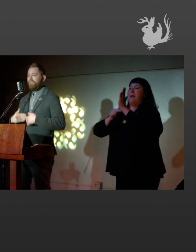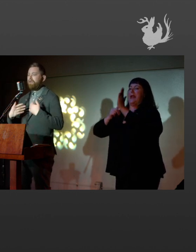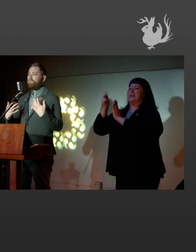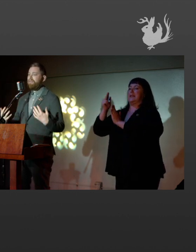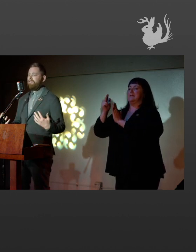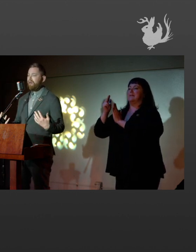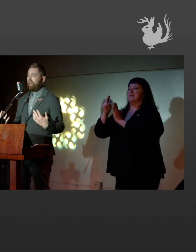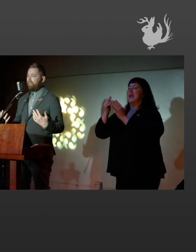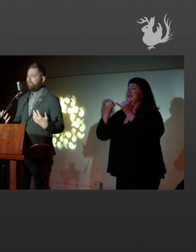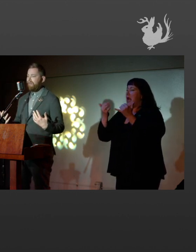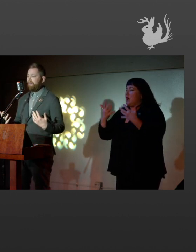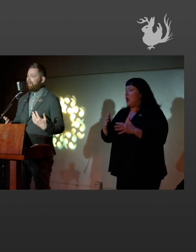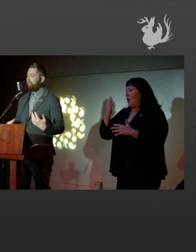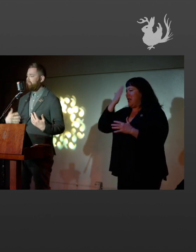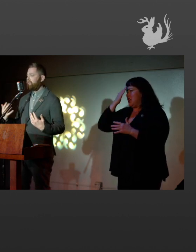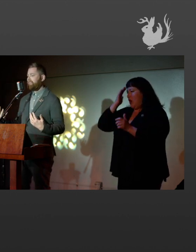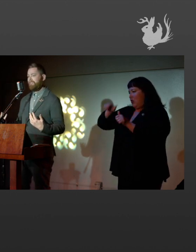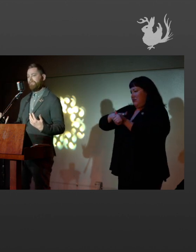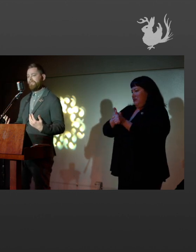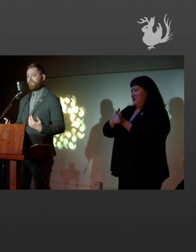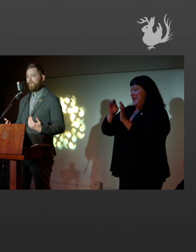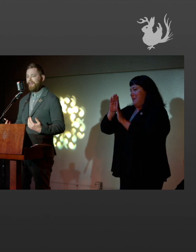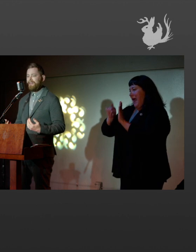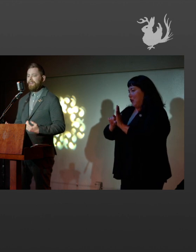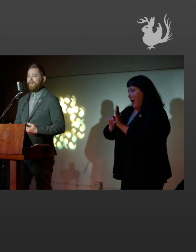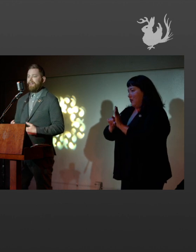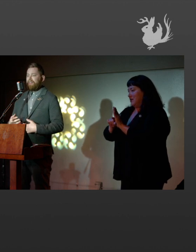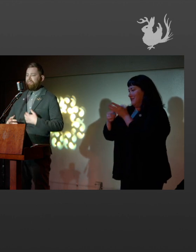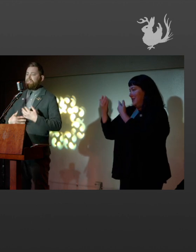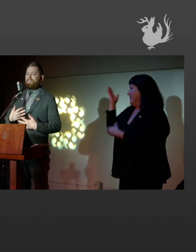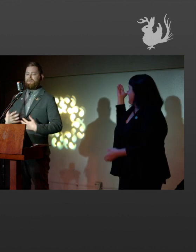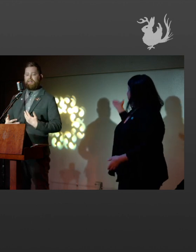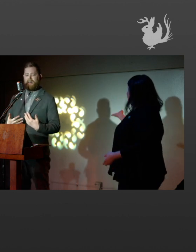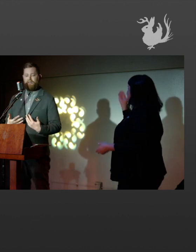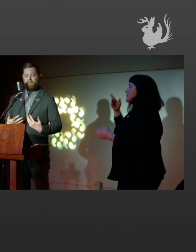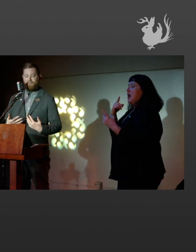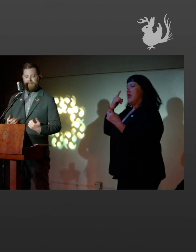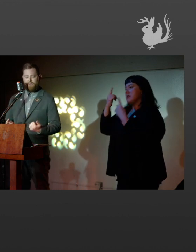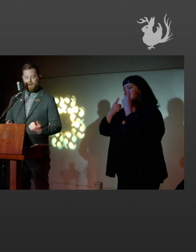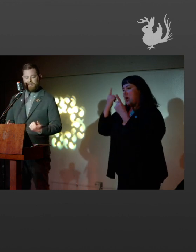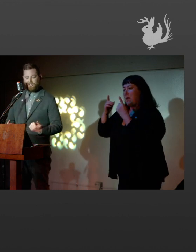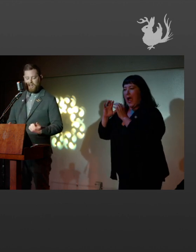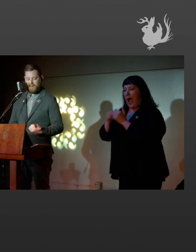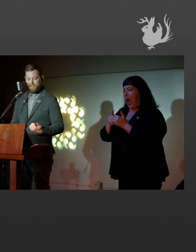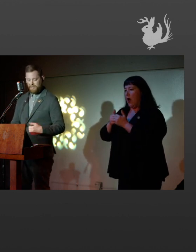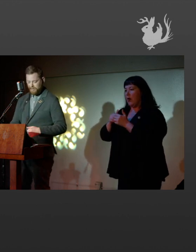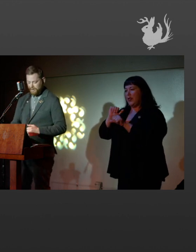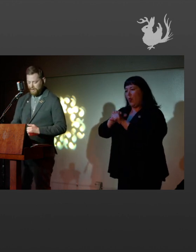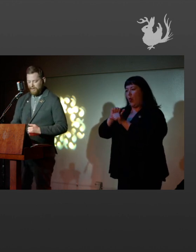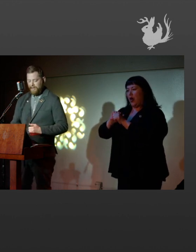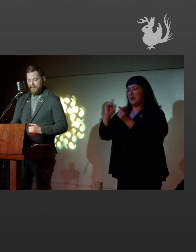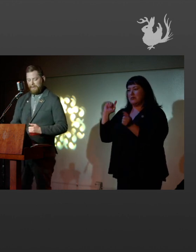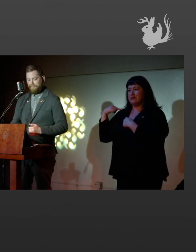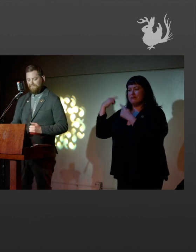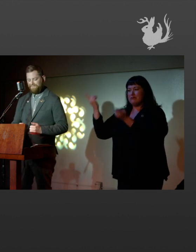Now, kind of knowing a bit of the biography of the person who is displayed, kind of think about how that work has changed.